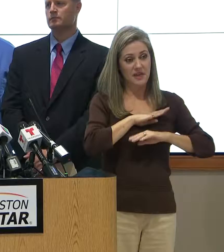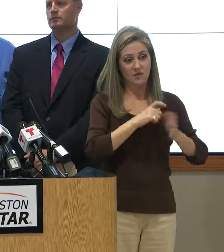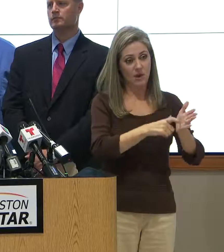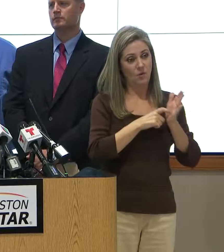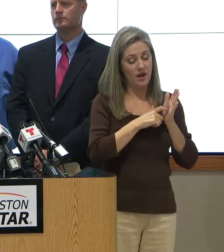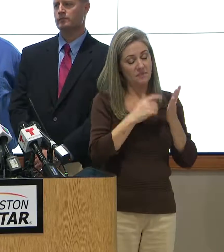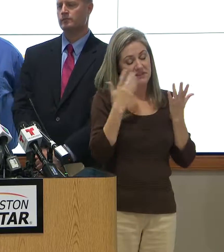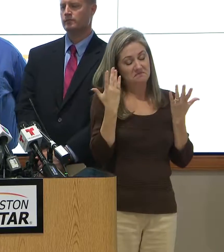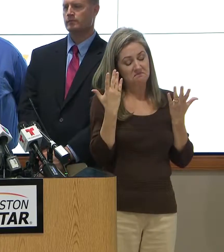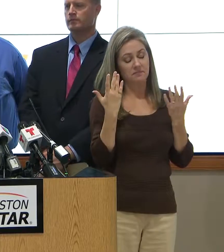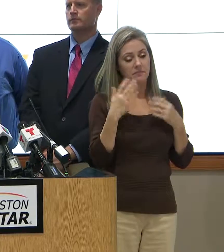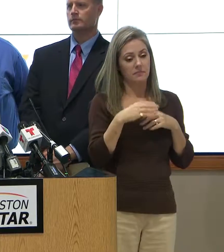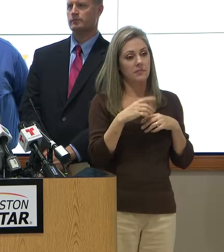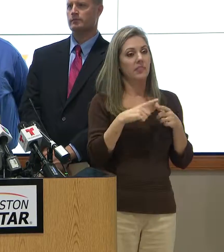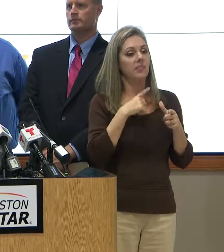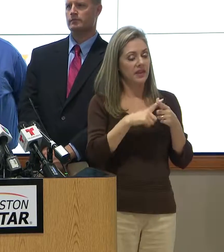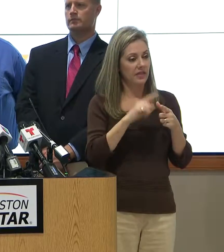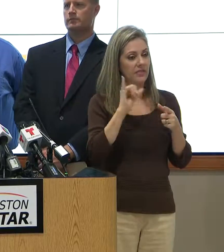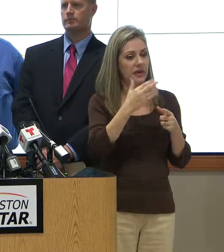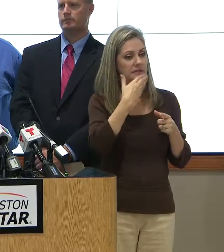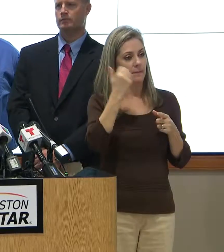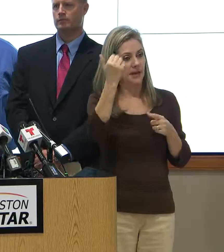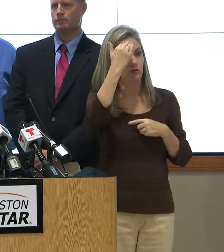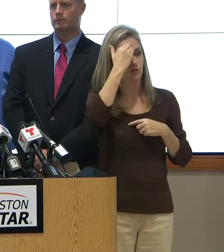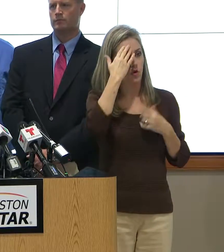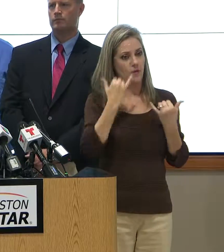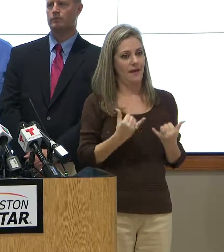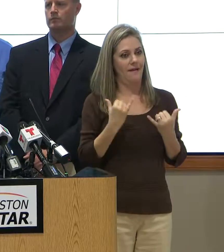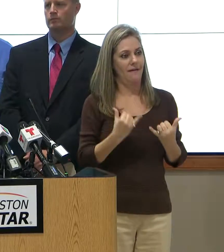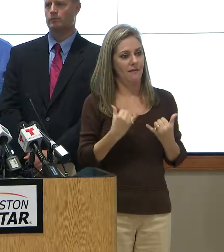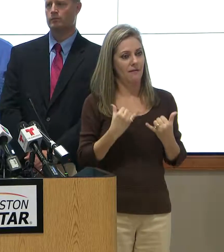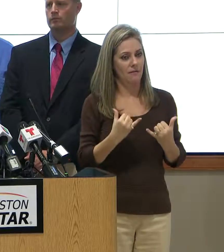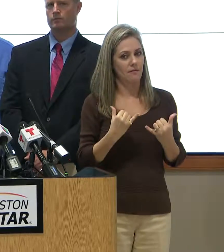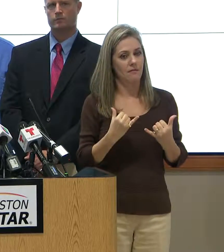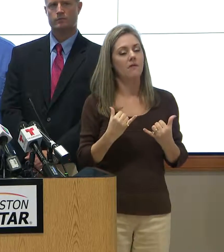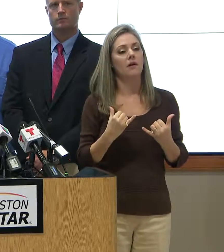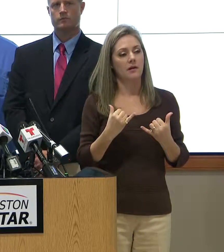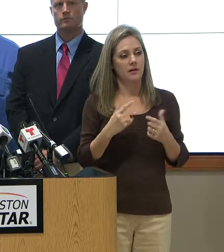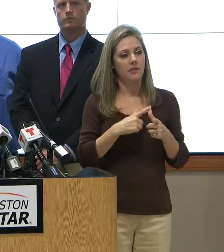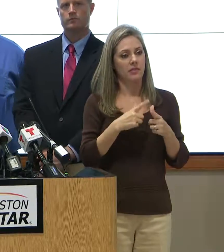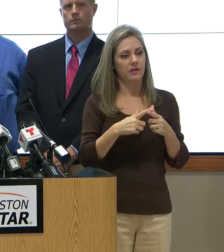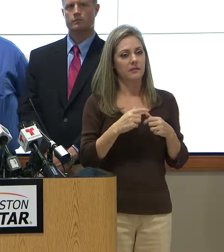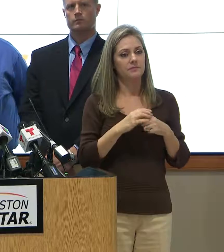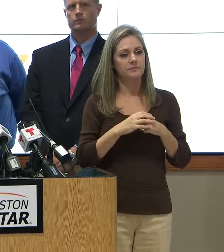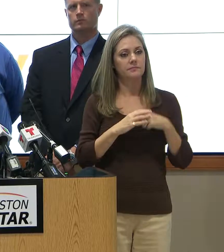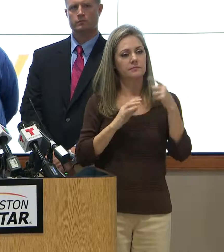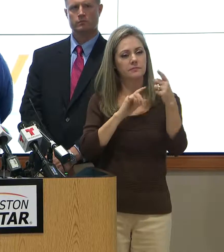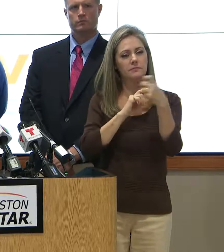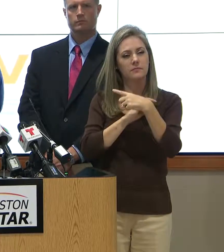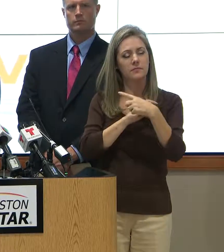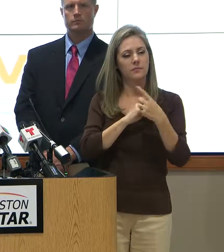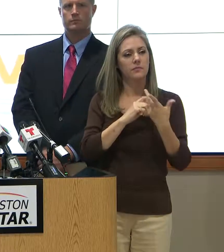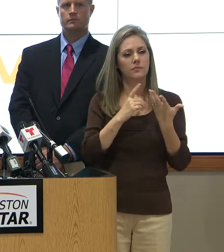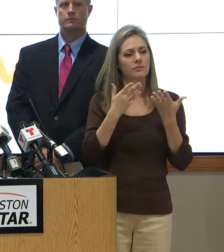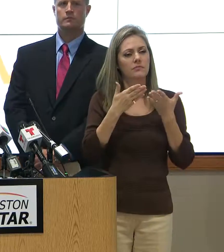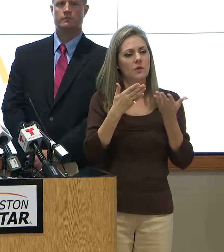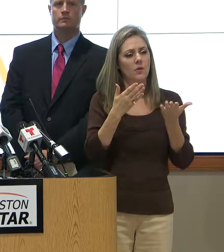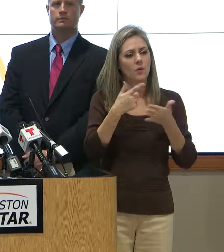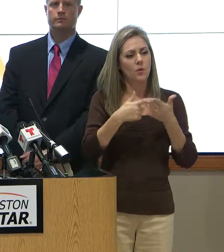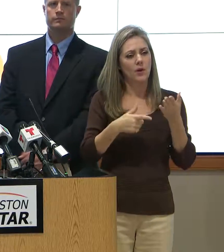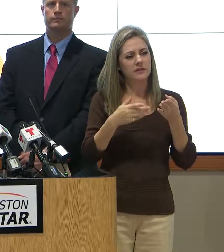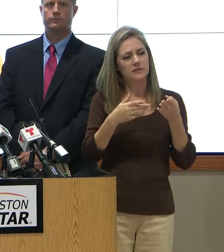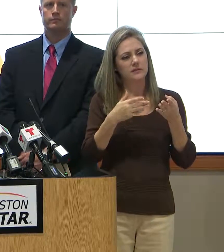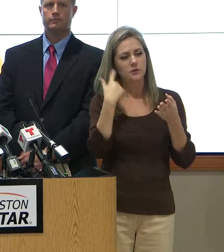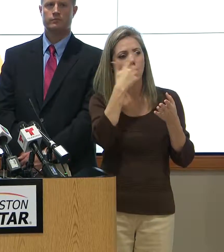bought out, then I think that's a much more acceptable approach. What's the general formula for a buyout